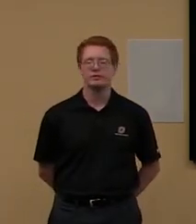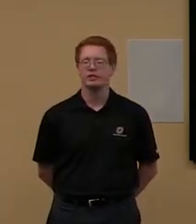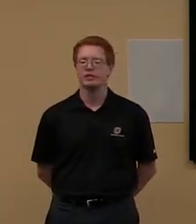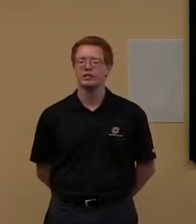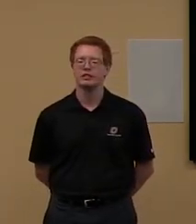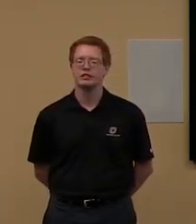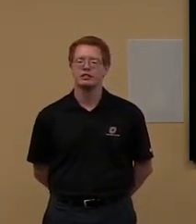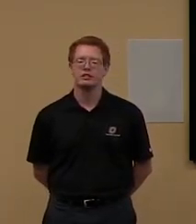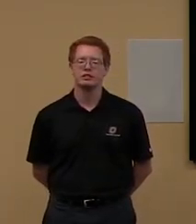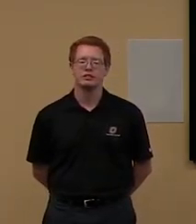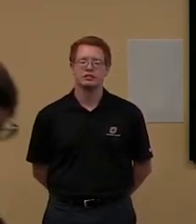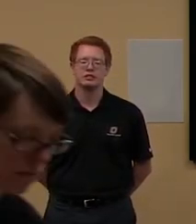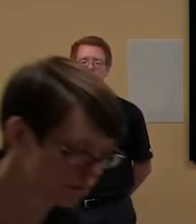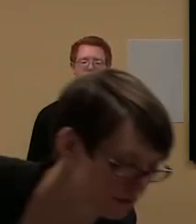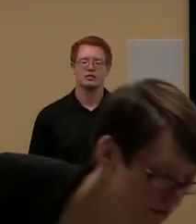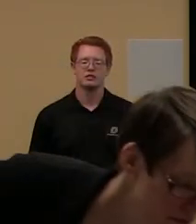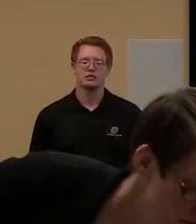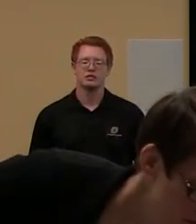Here we go.